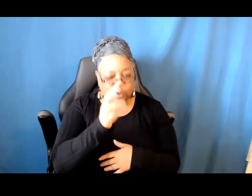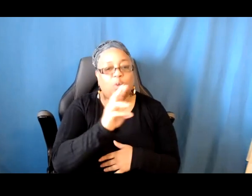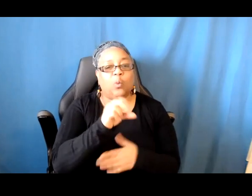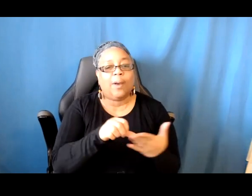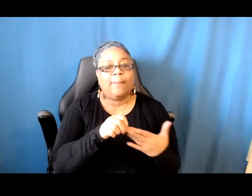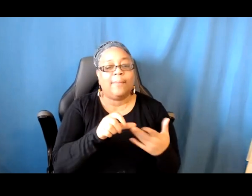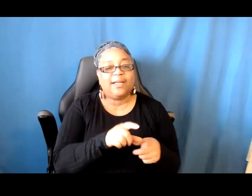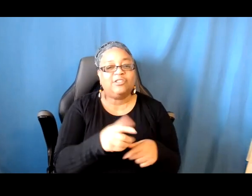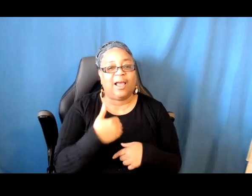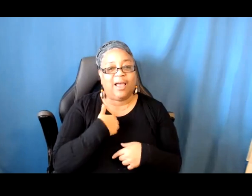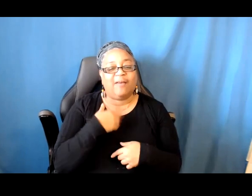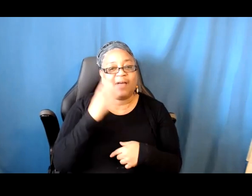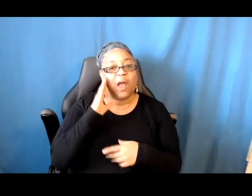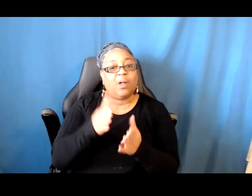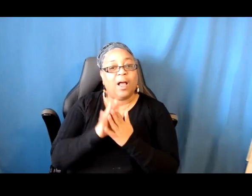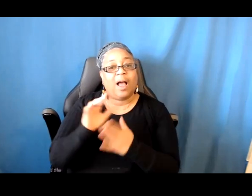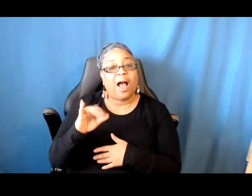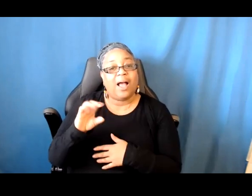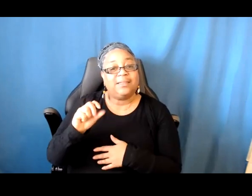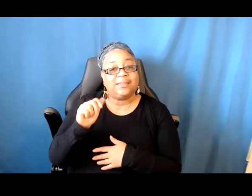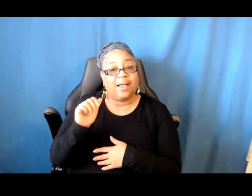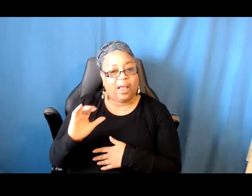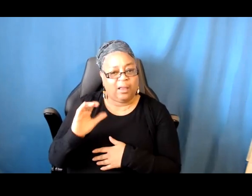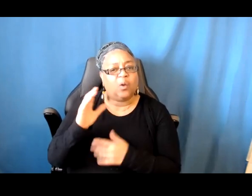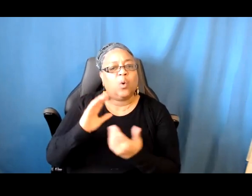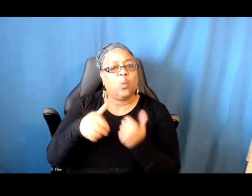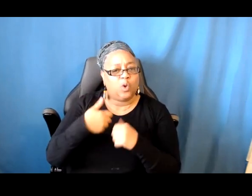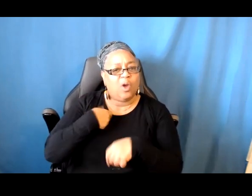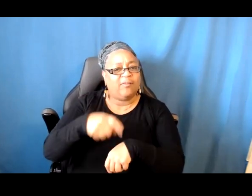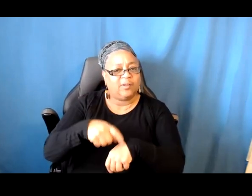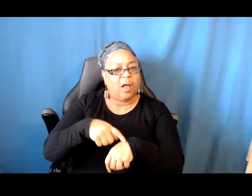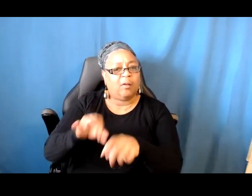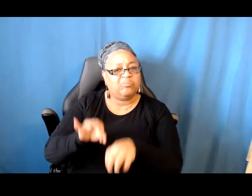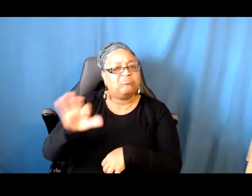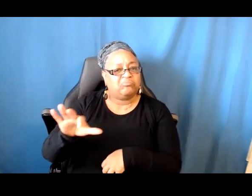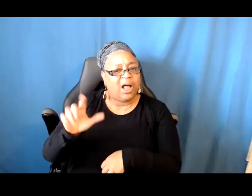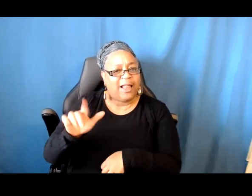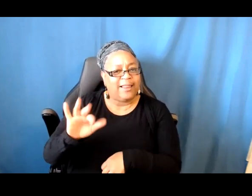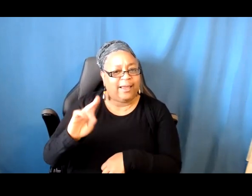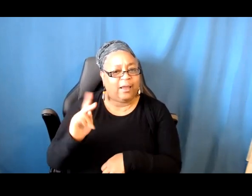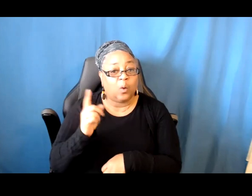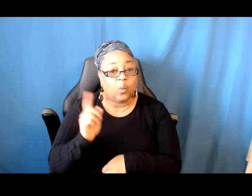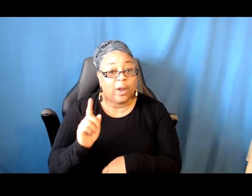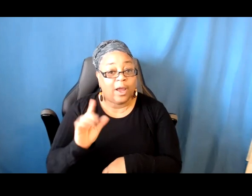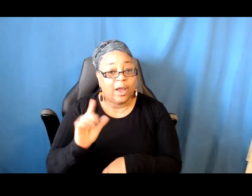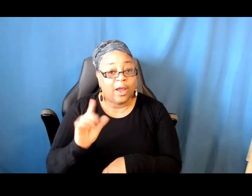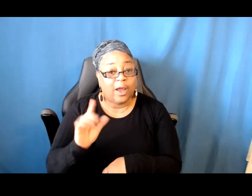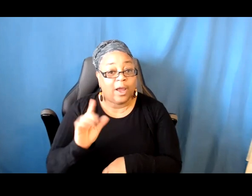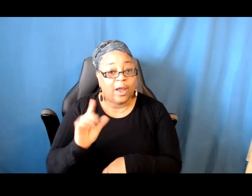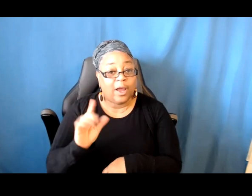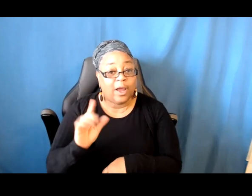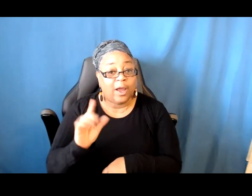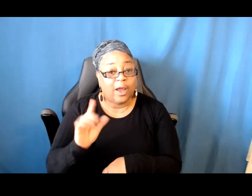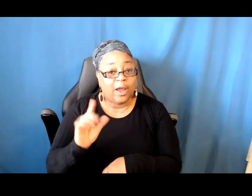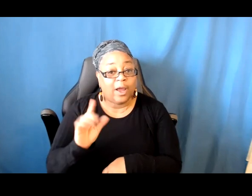ask my colleague Isaac, when you have a minute, to please drop a link into the chat so people can access it directly from this info